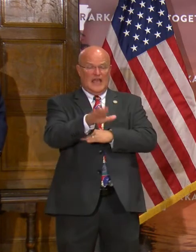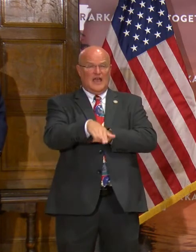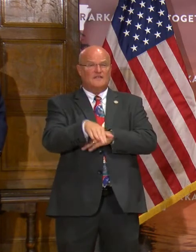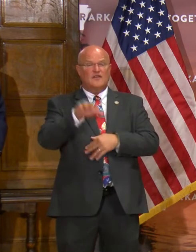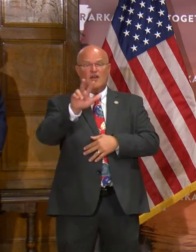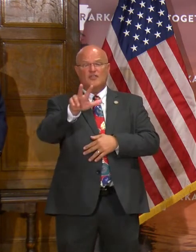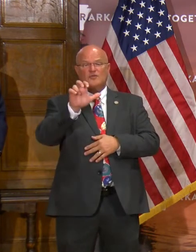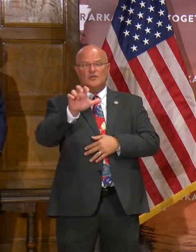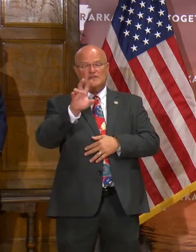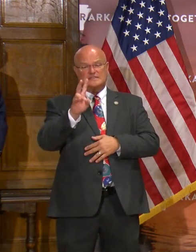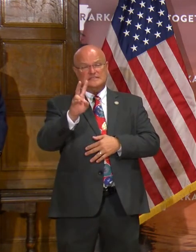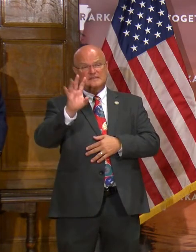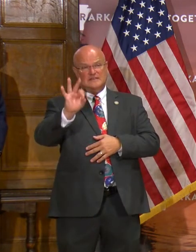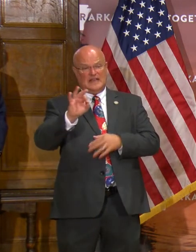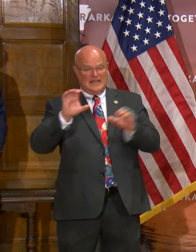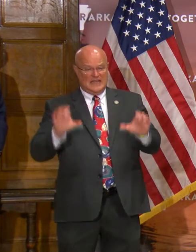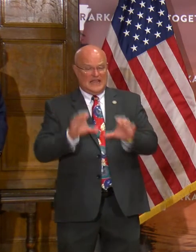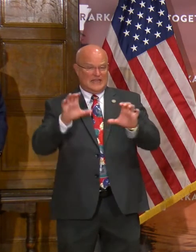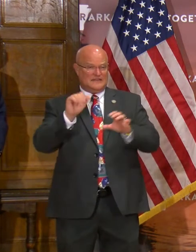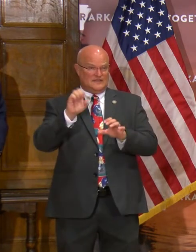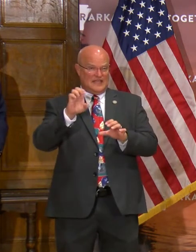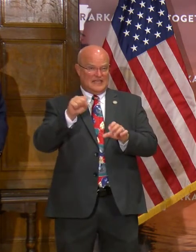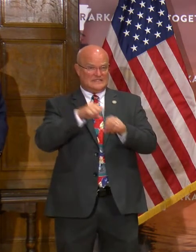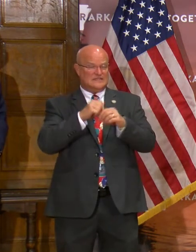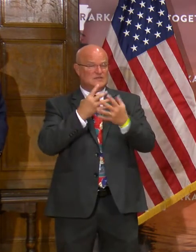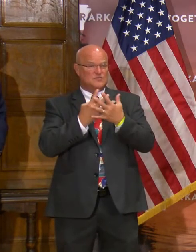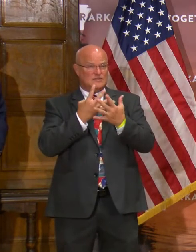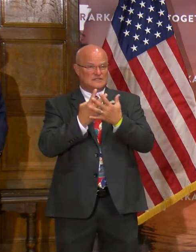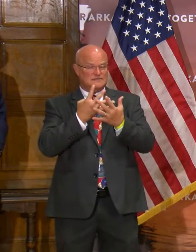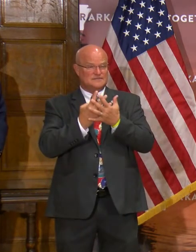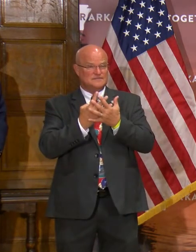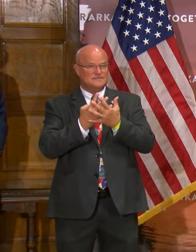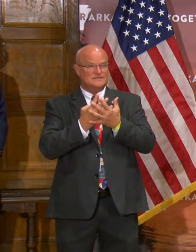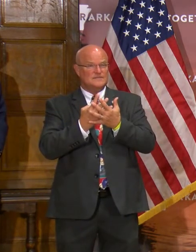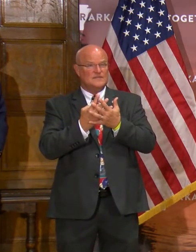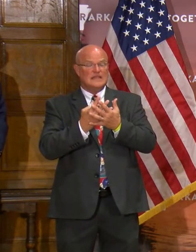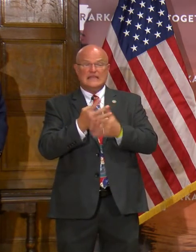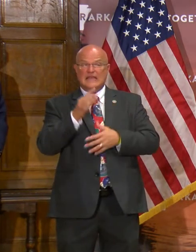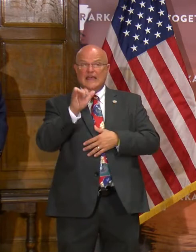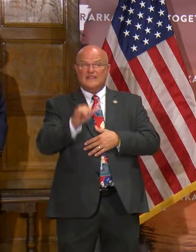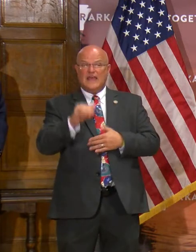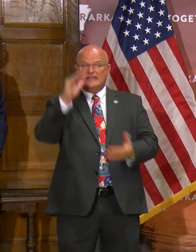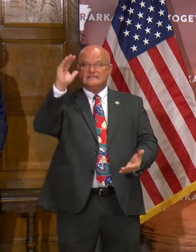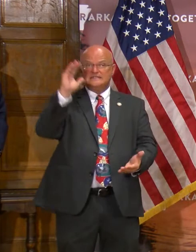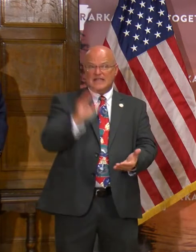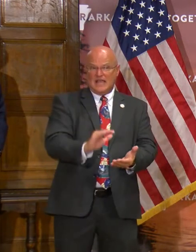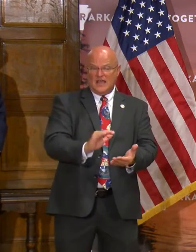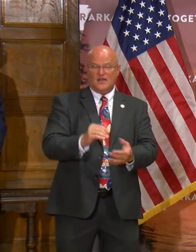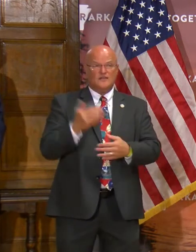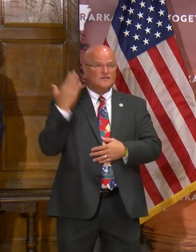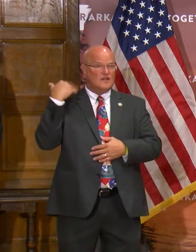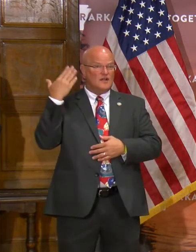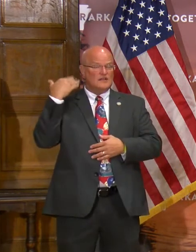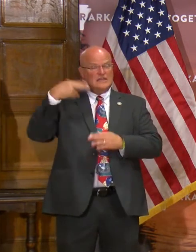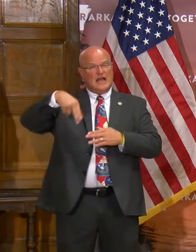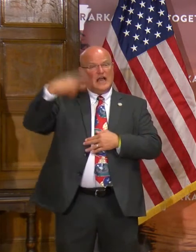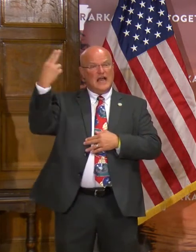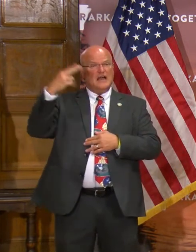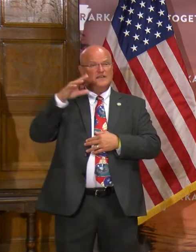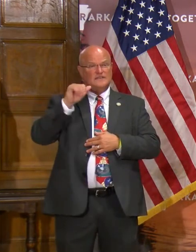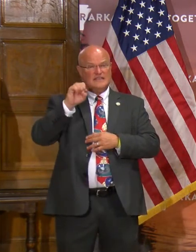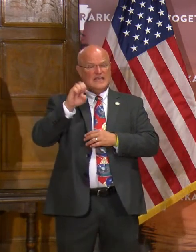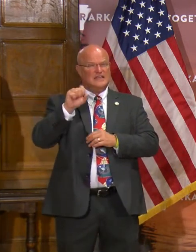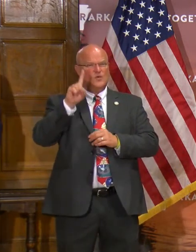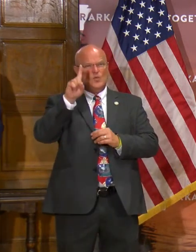379 active cases within the department. That is down from our peak high of case